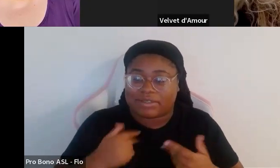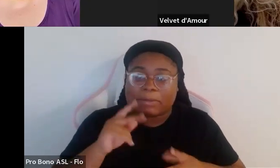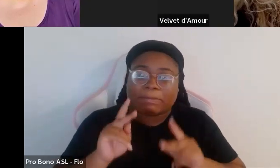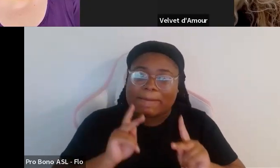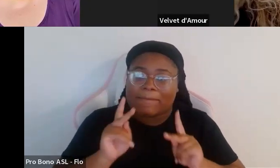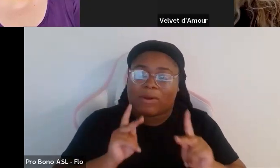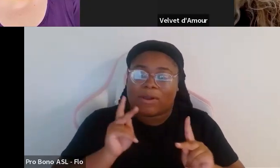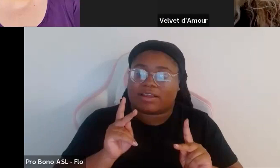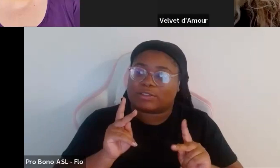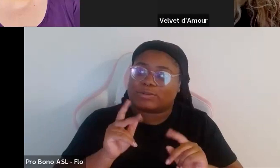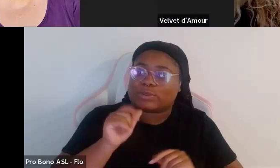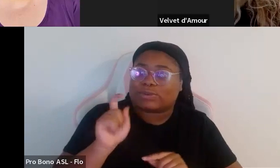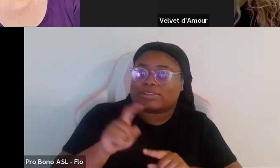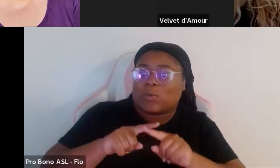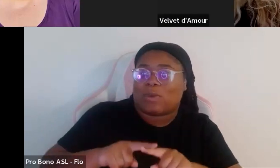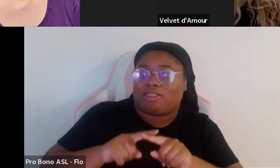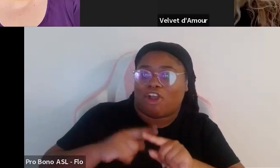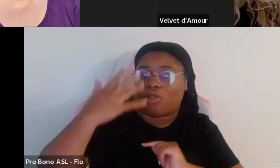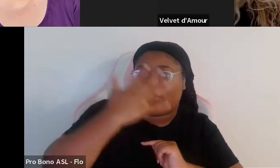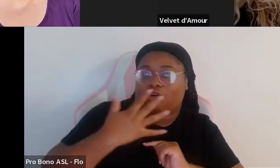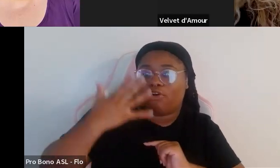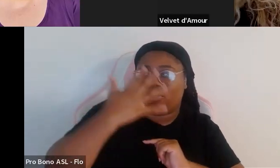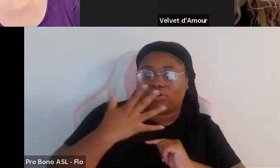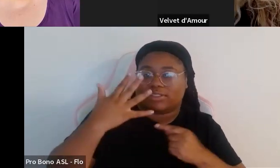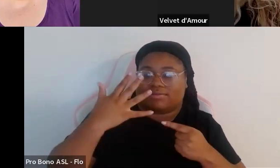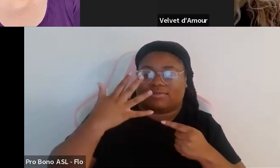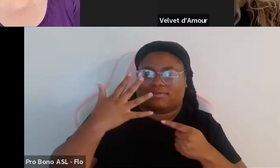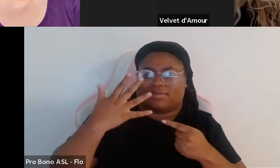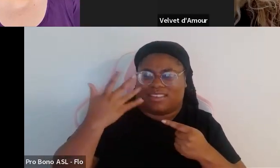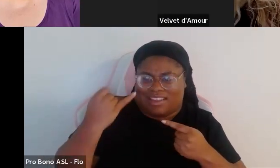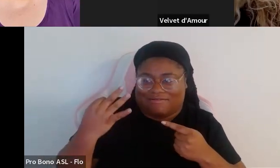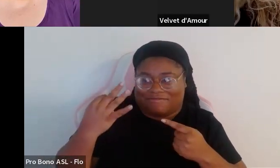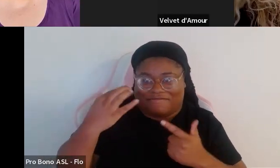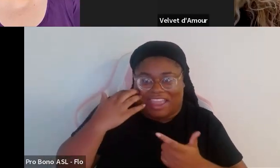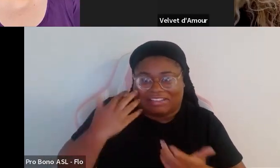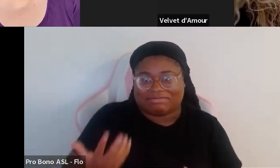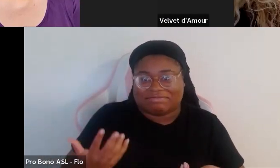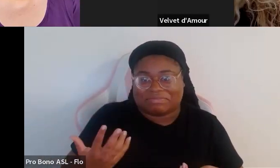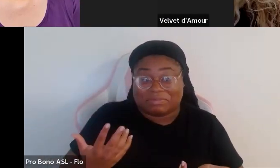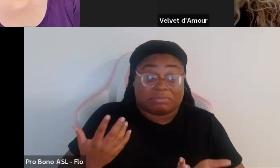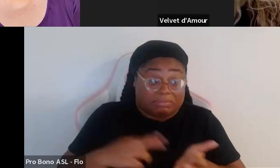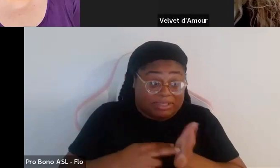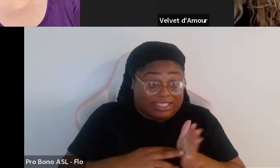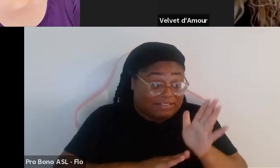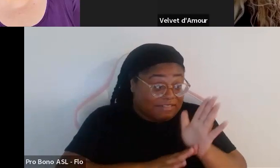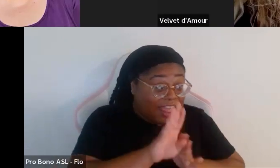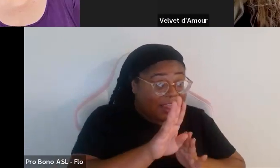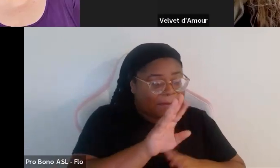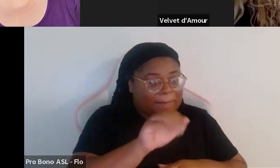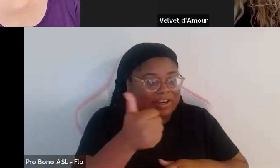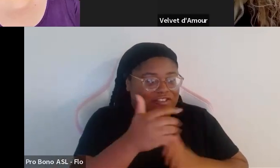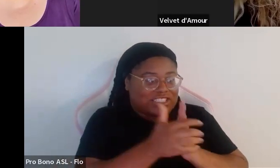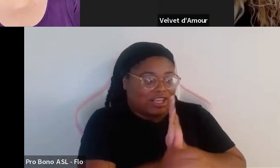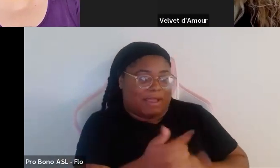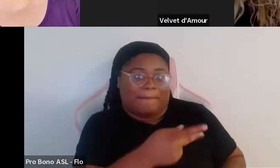rely on lookism when you are a fat kid so you develop like a personality